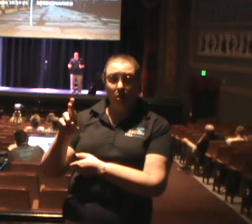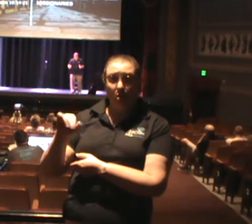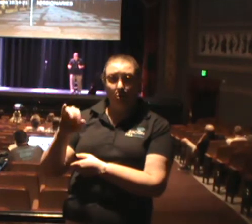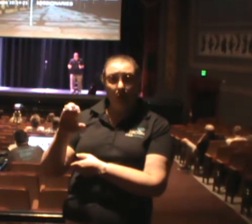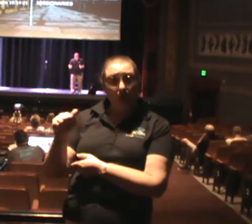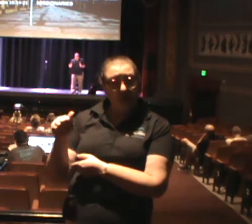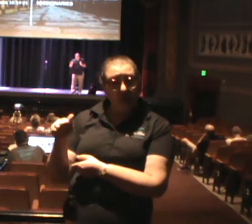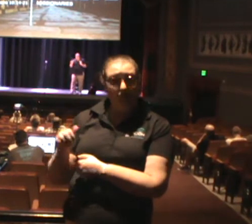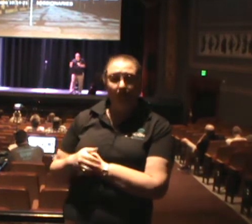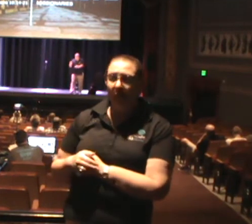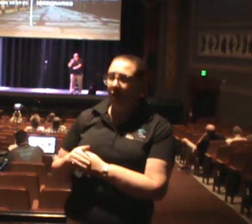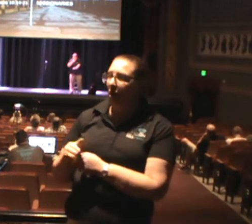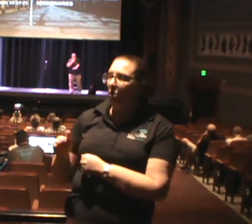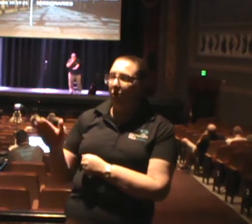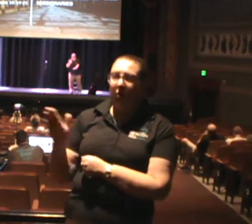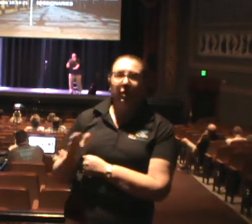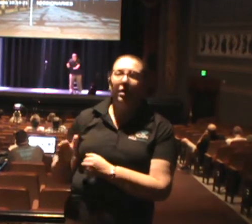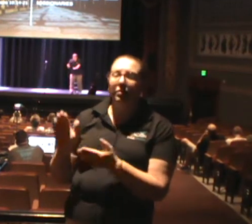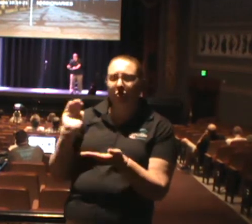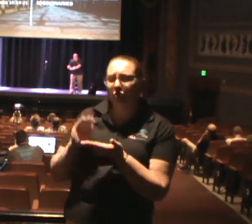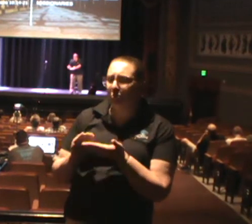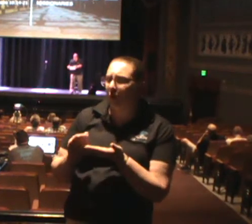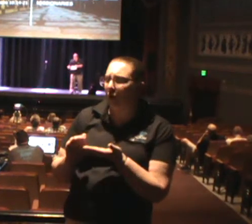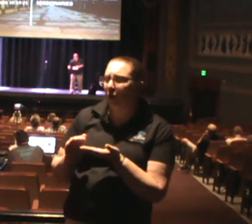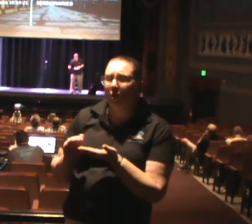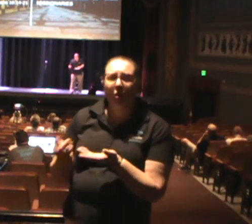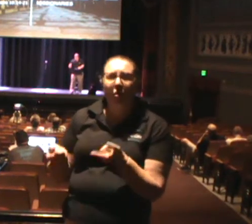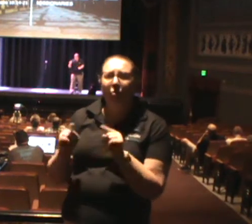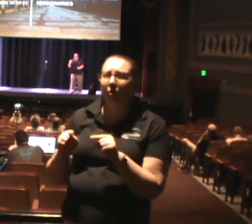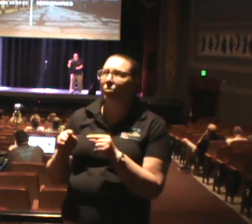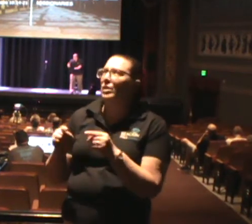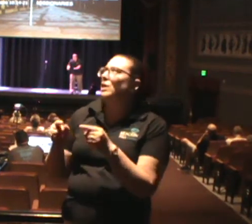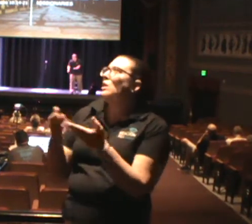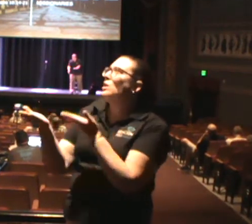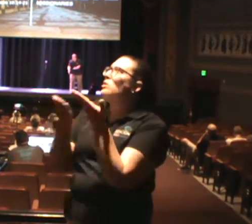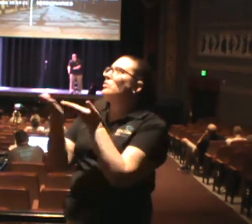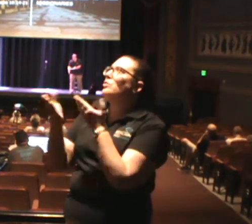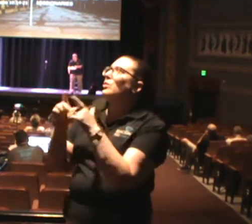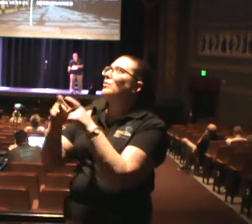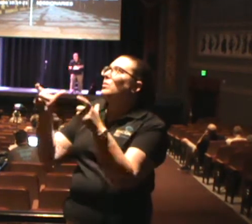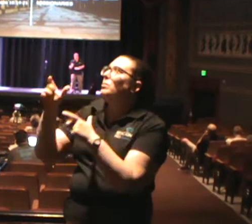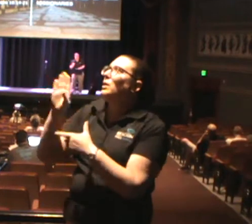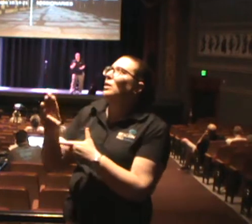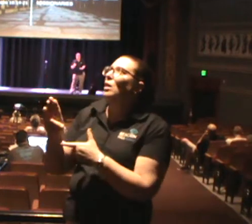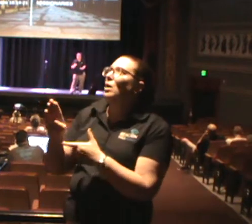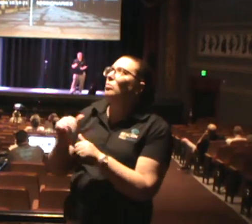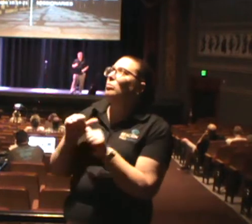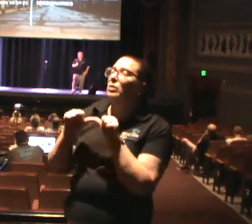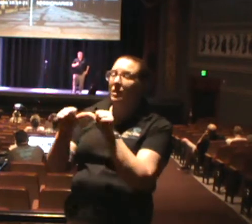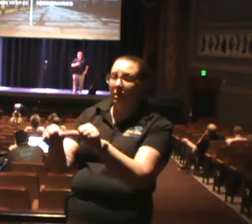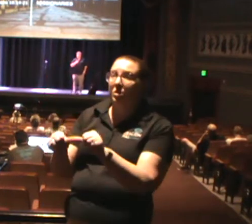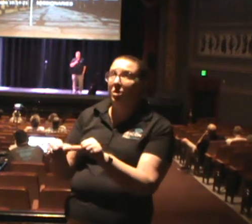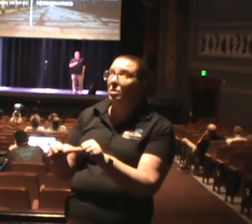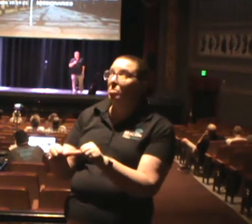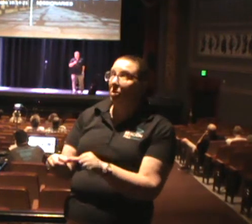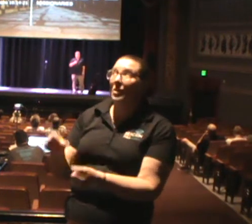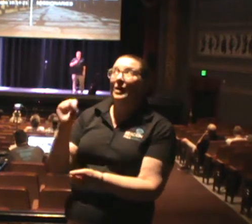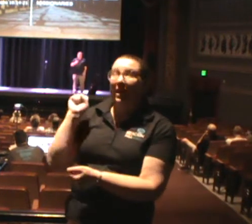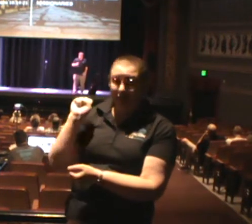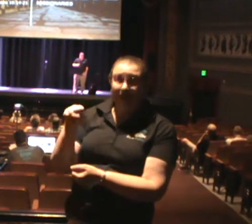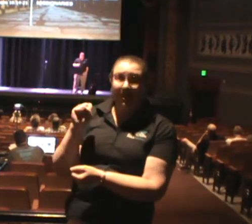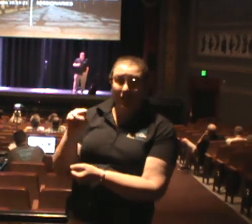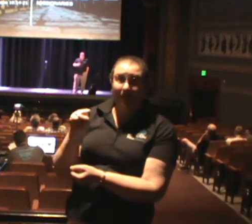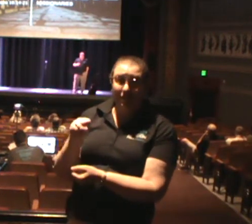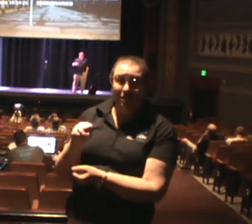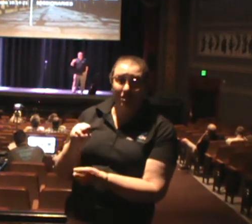big God church. We will continue putting our yes on the table and putting our money where our mouth is. Now, here's the pushback. The pushback